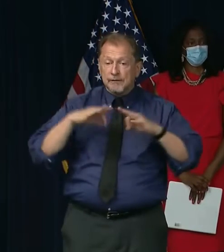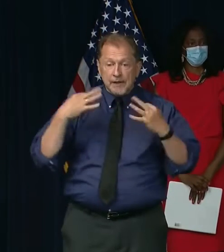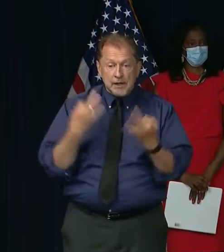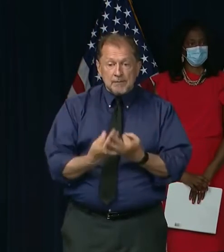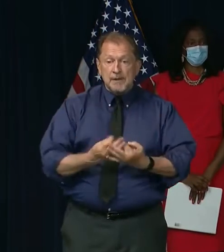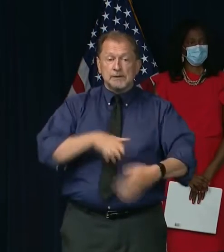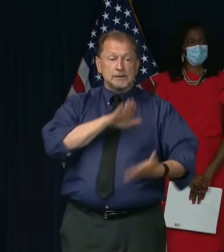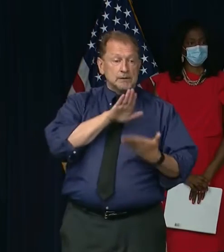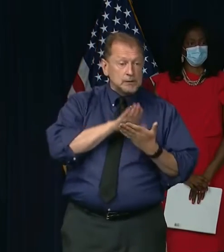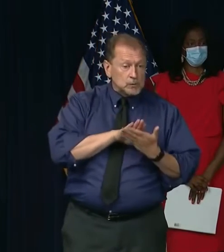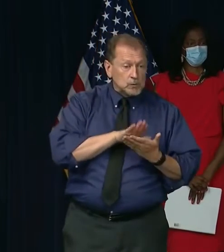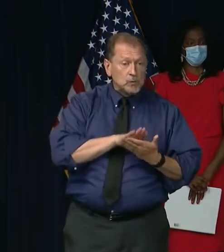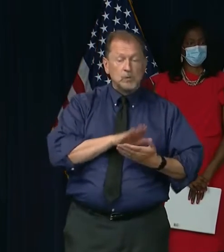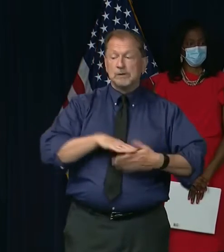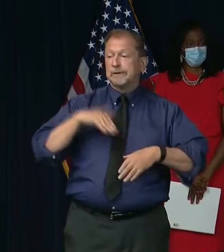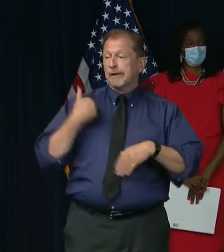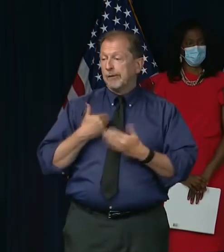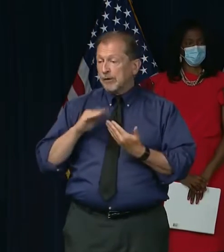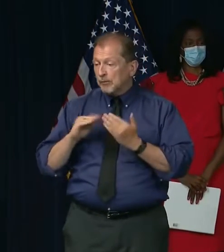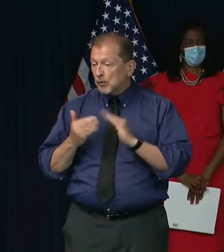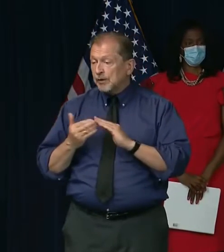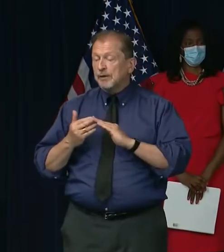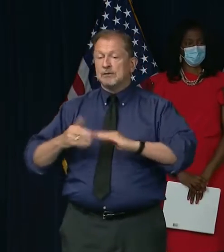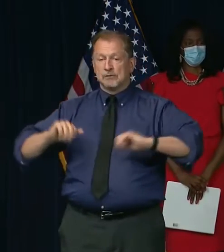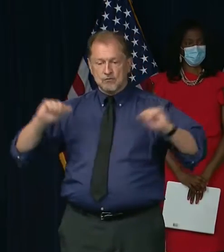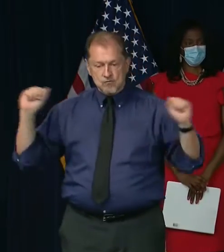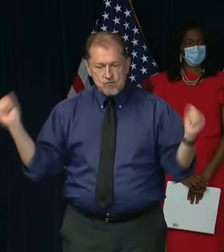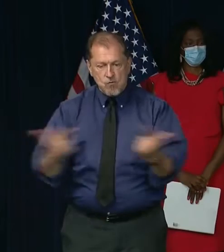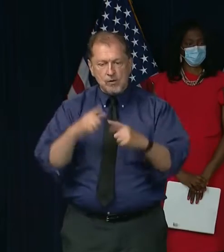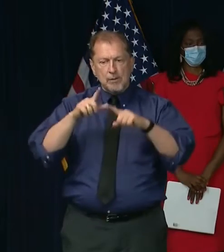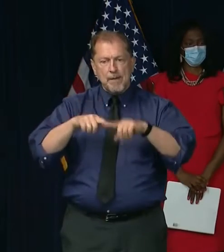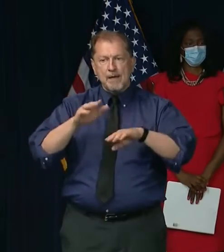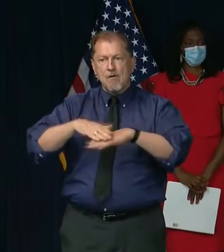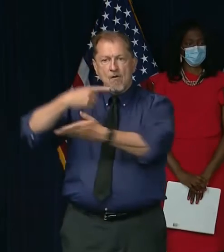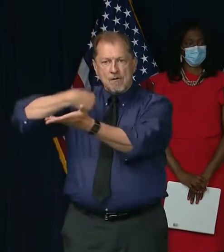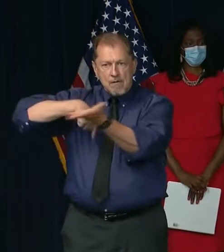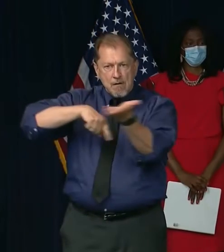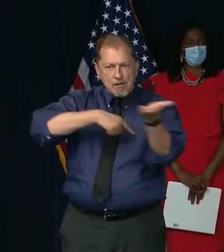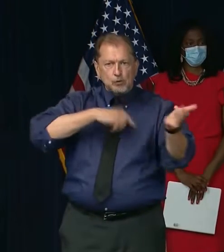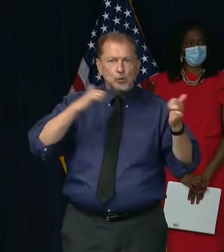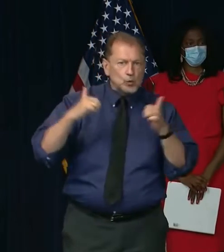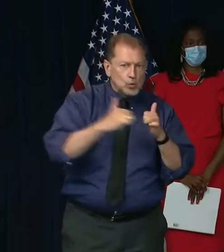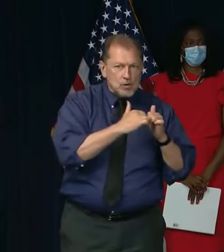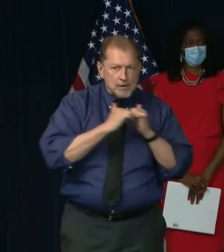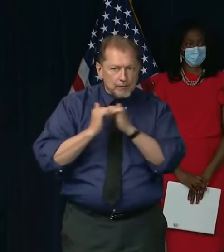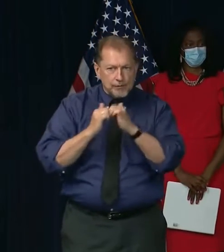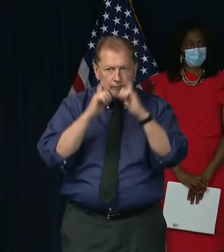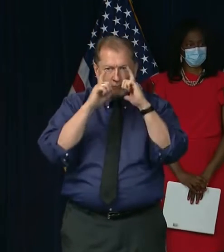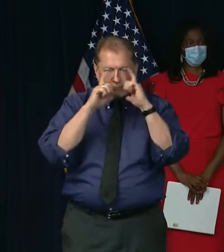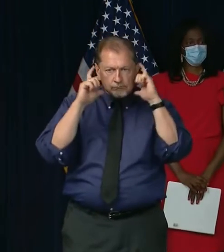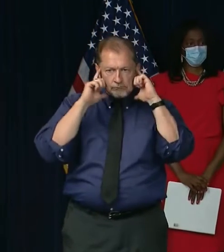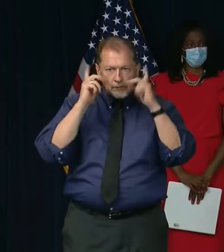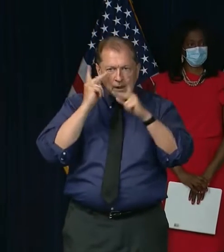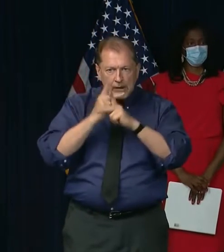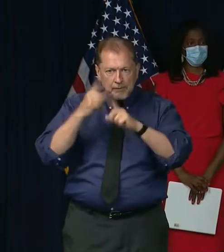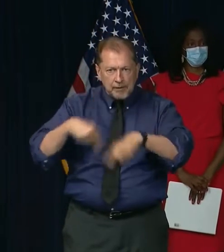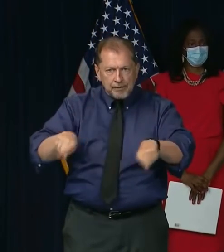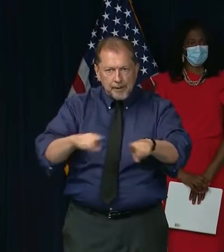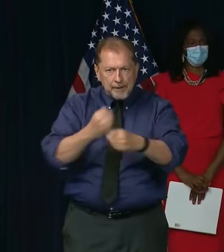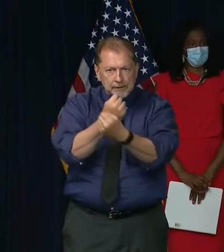our schools, our communities are counting on us to keep them safe.